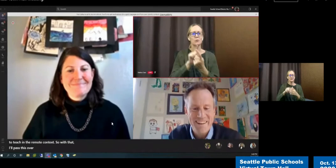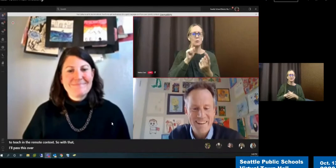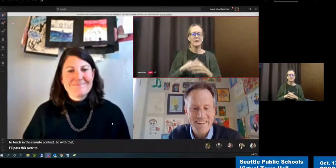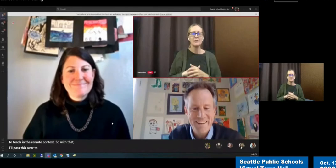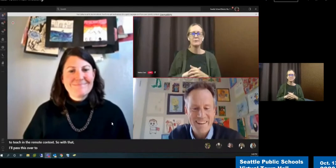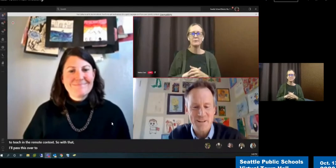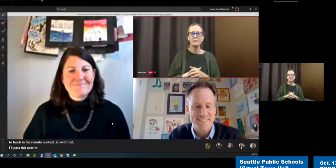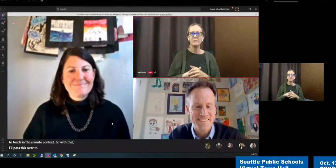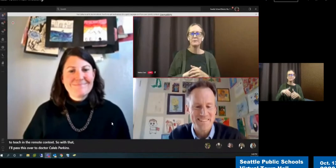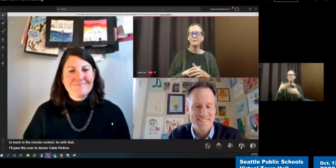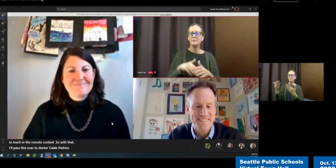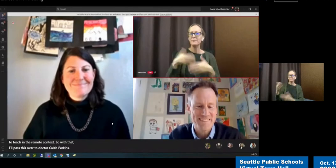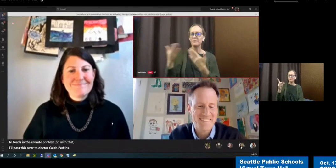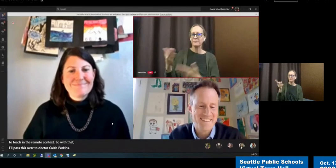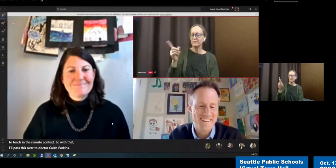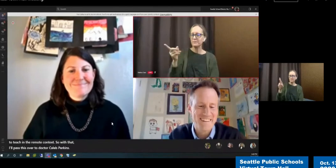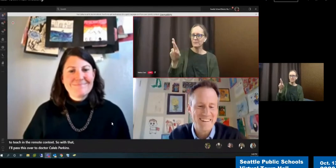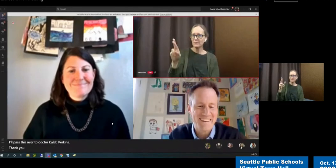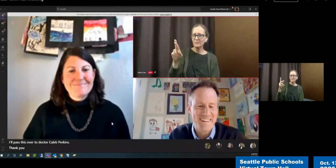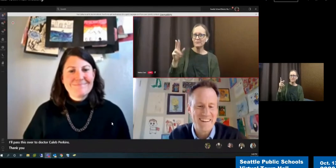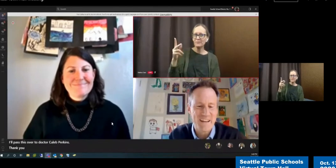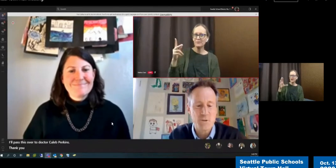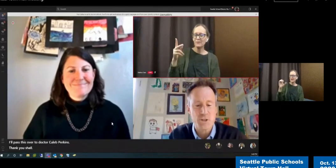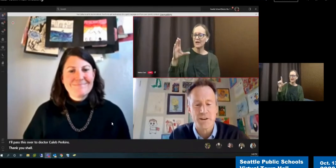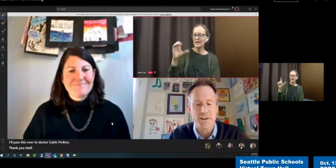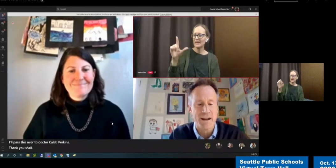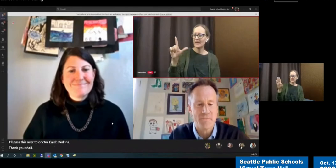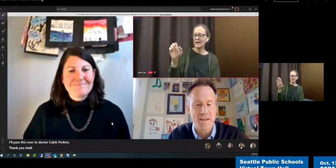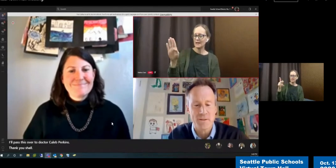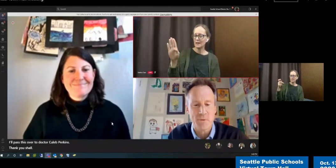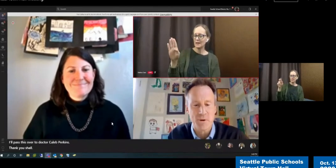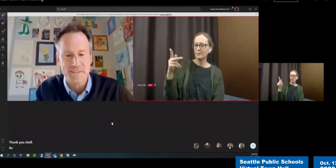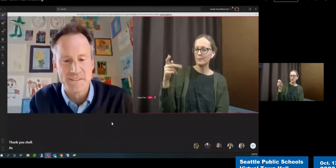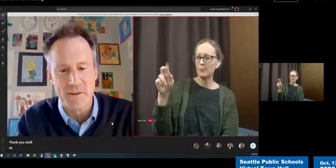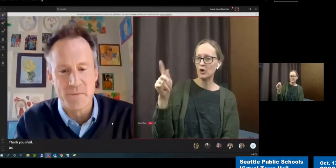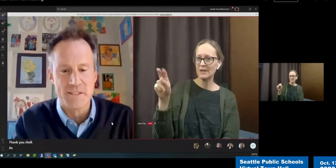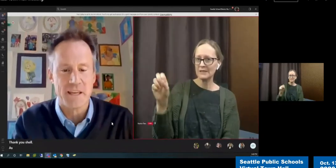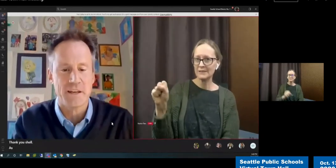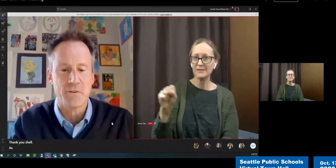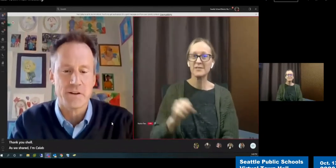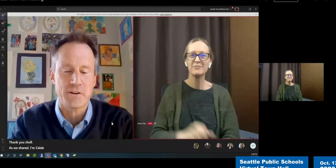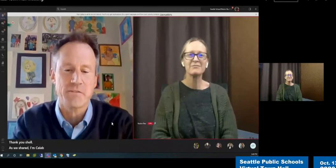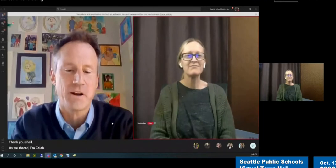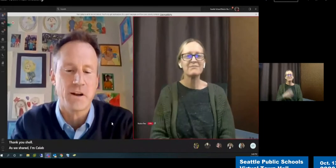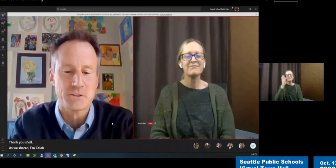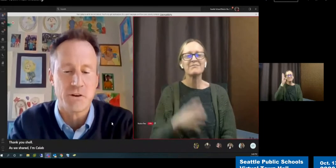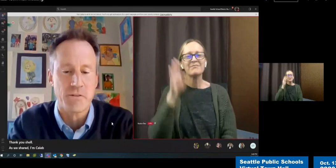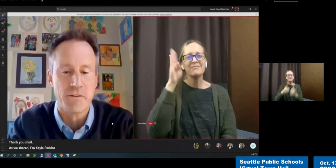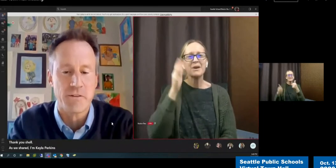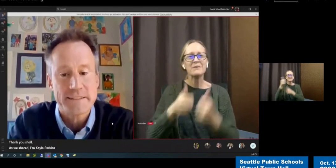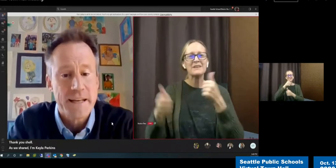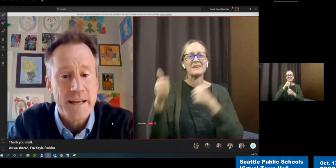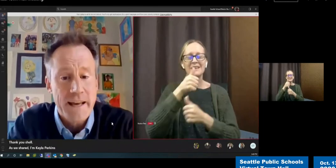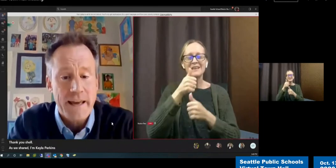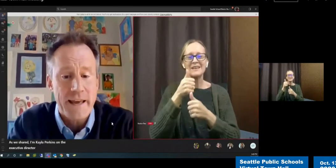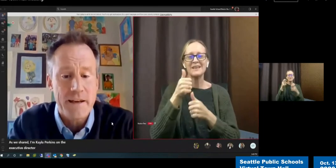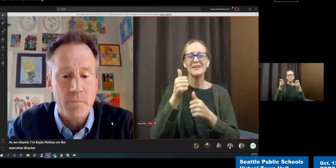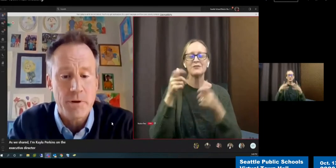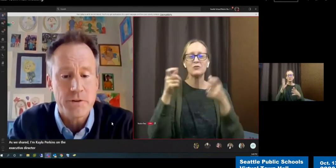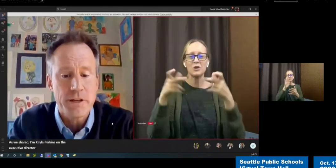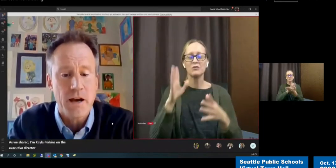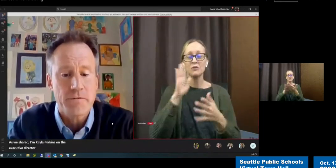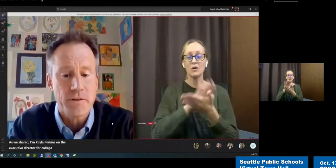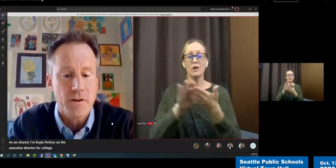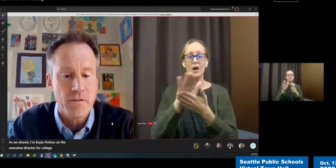Thank you, Cashel. As was shared, I'm Caleb Perkins. I'm the Executive Director for College and Career Readiness. And